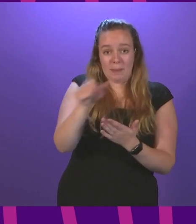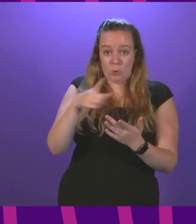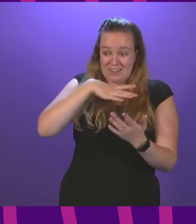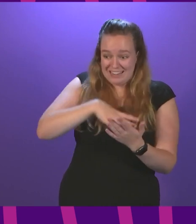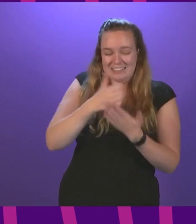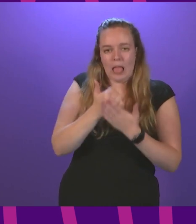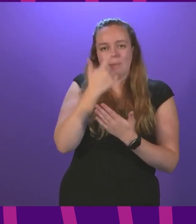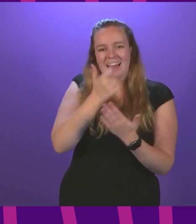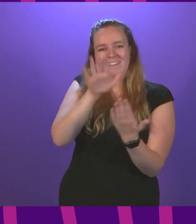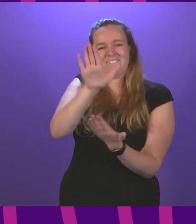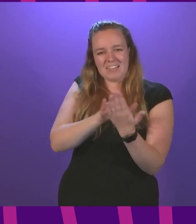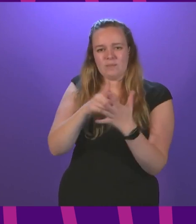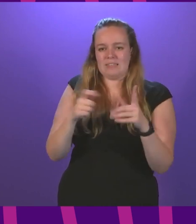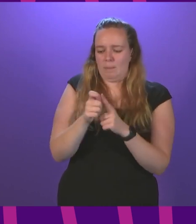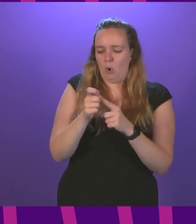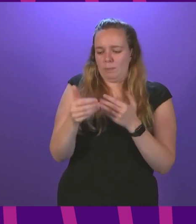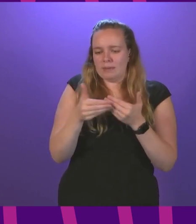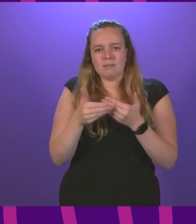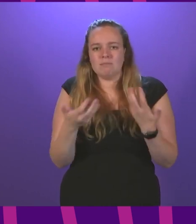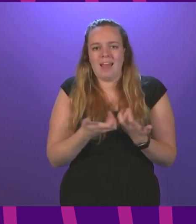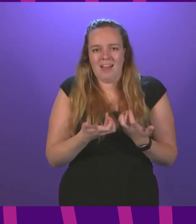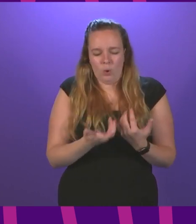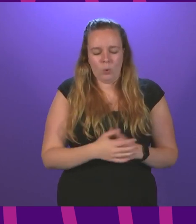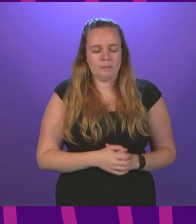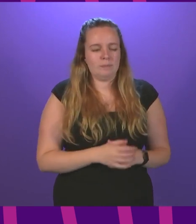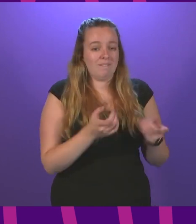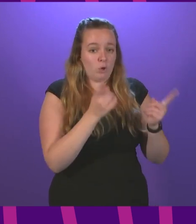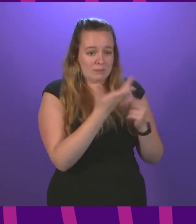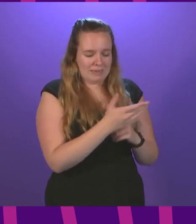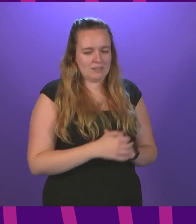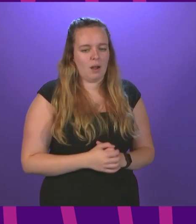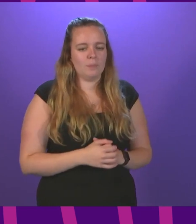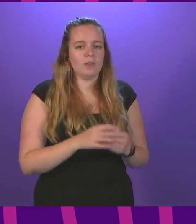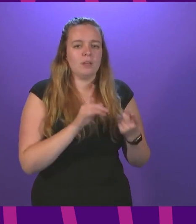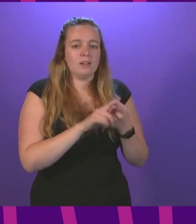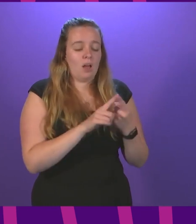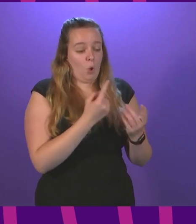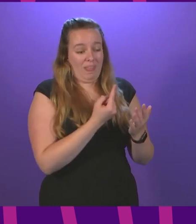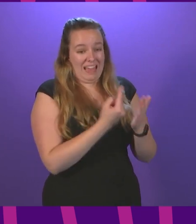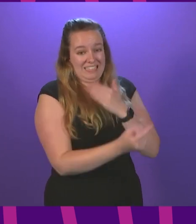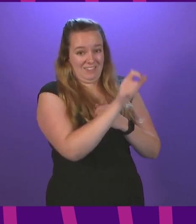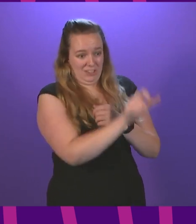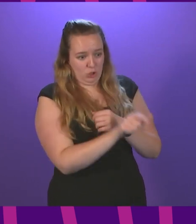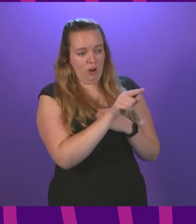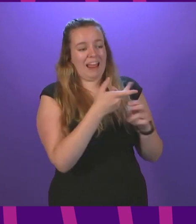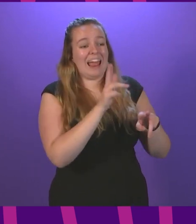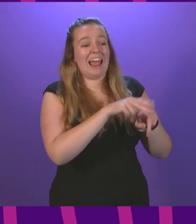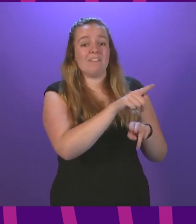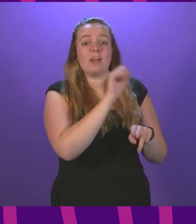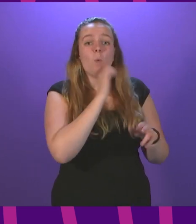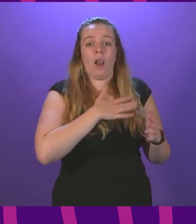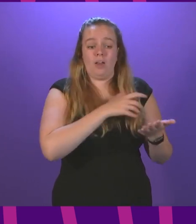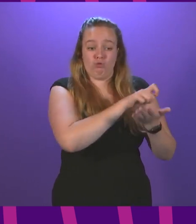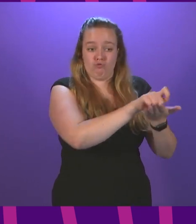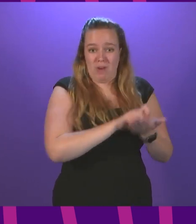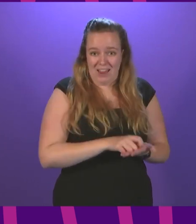can be seen in person as soon as possible first minister well firstly on the individual case if the member wishes to write to me or